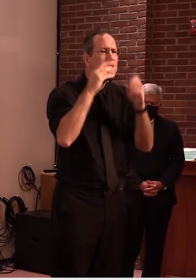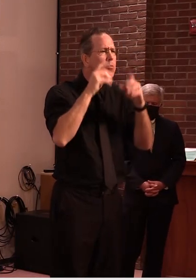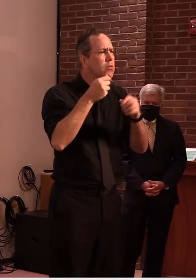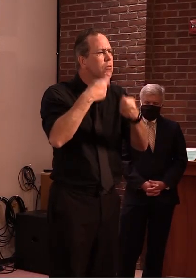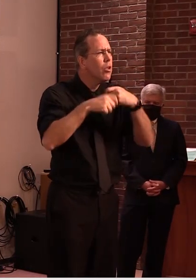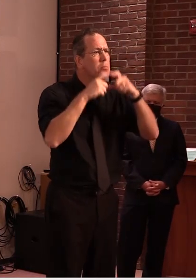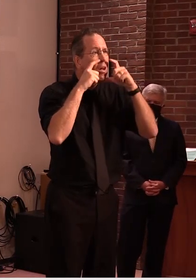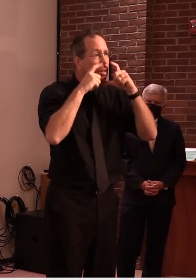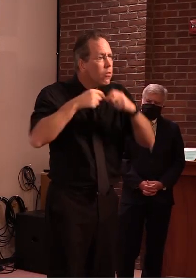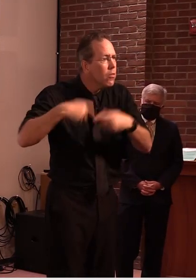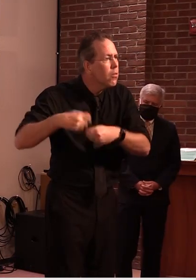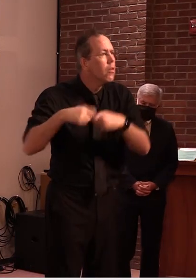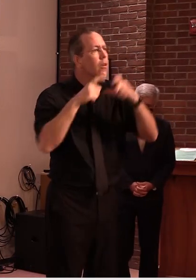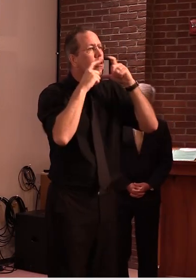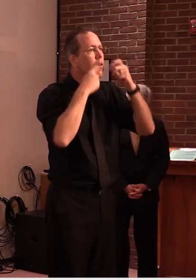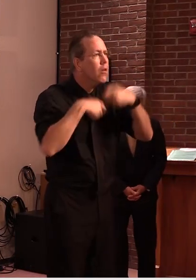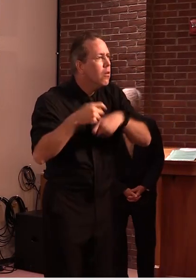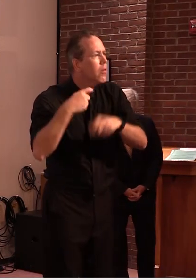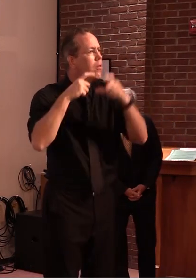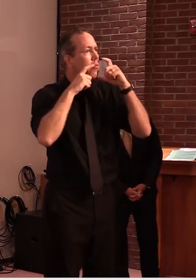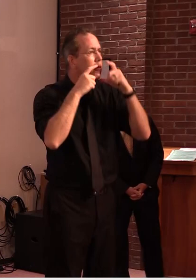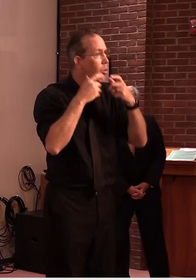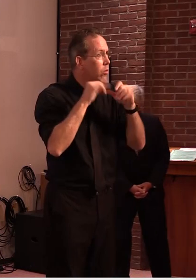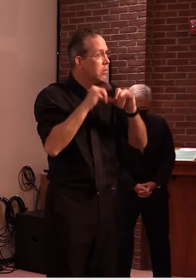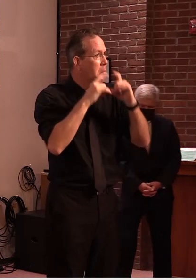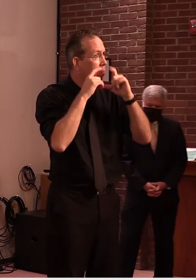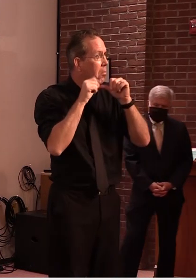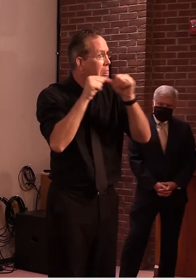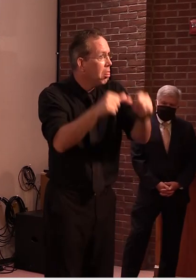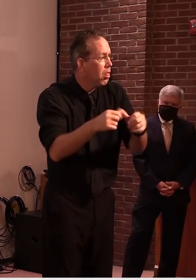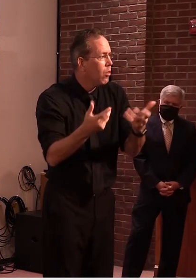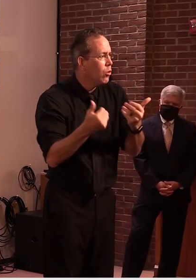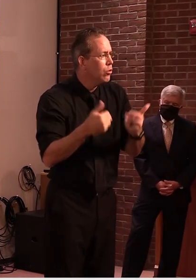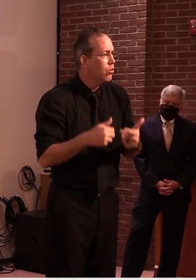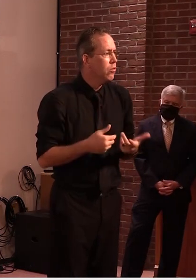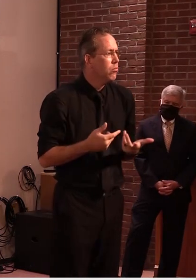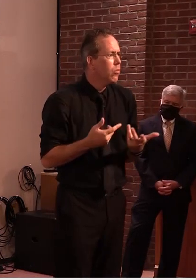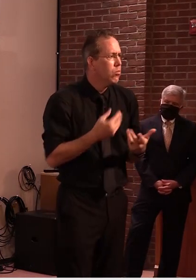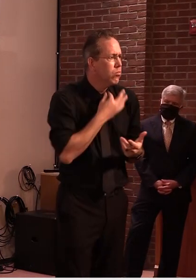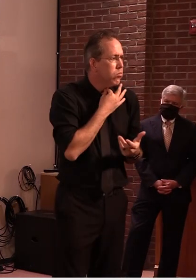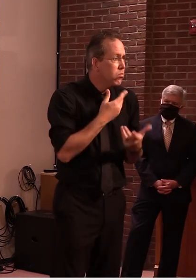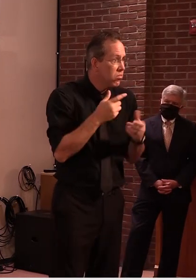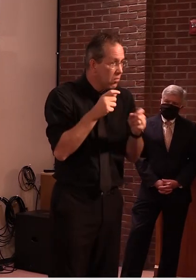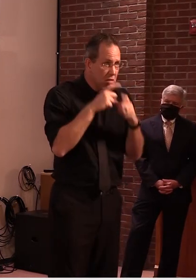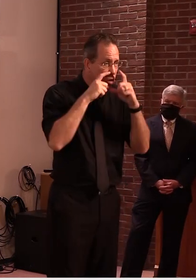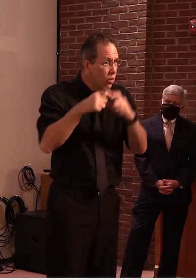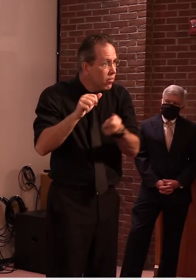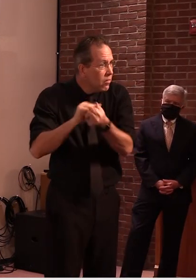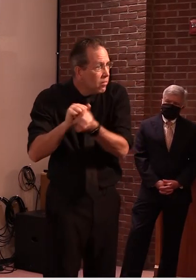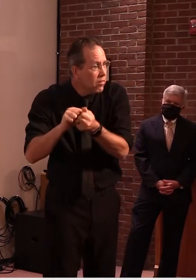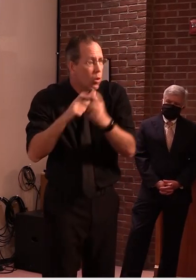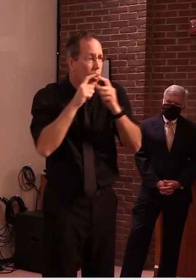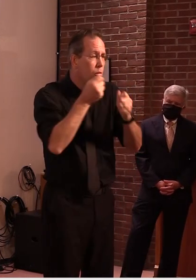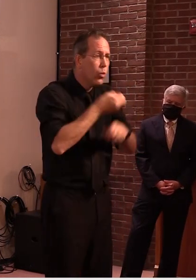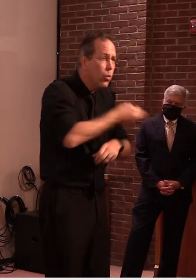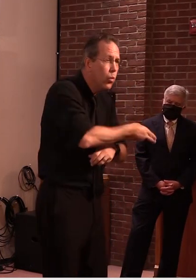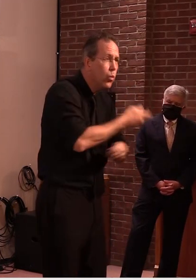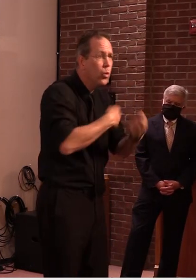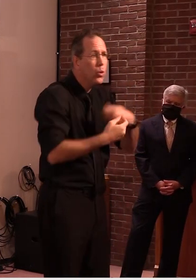relative to the prescribed use case uh for masks in classrooms um the cans were uh